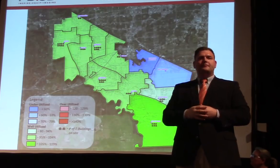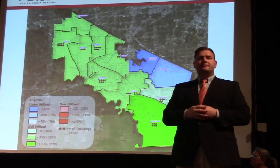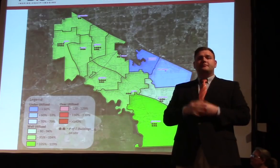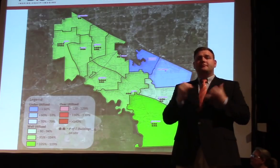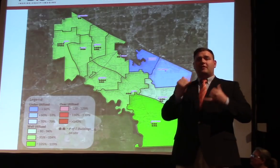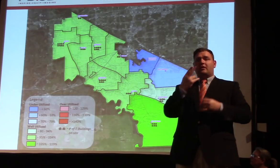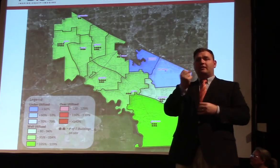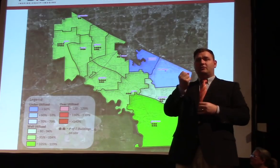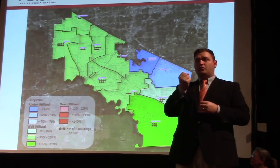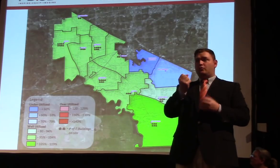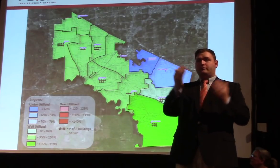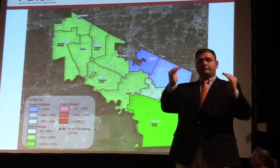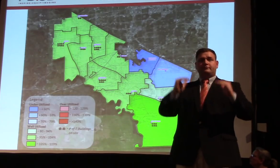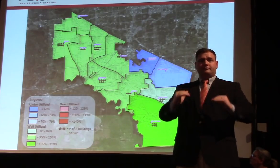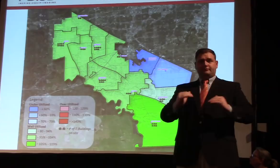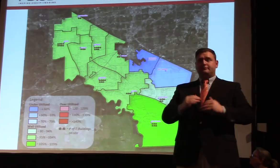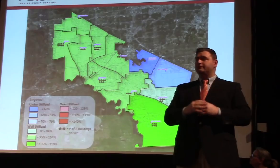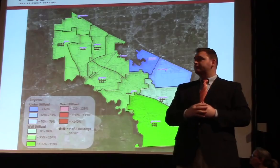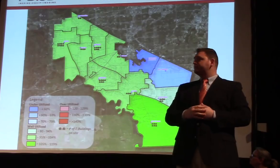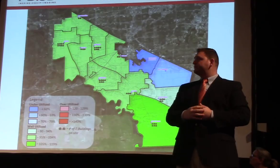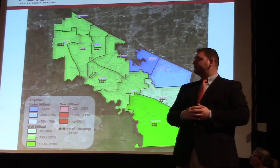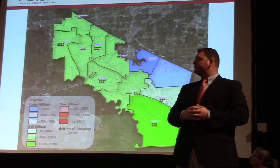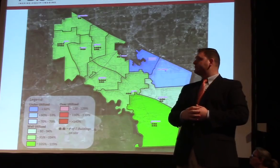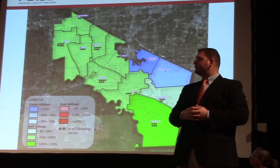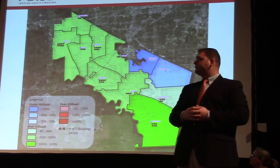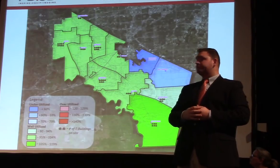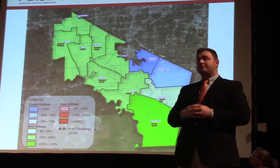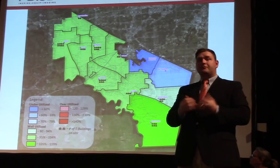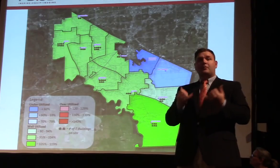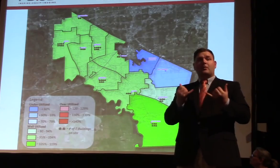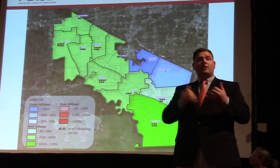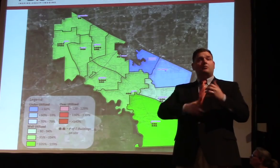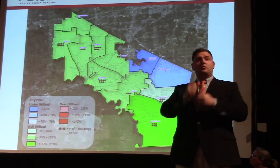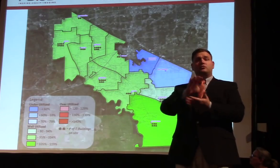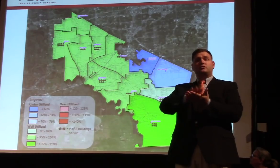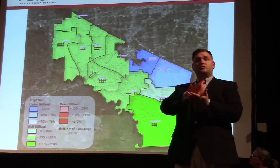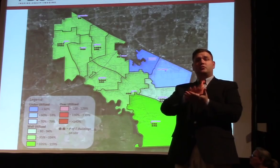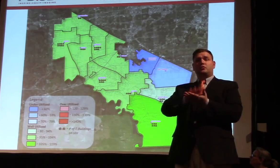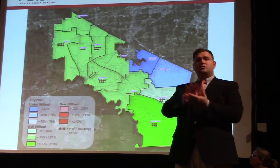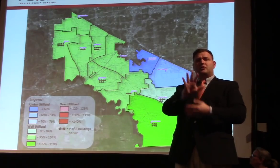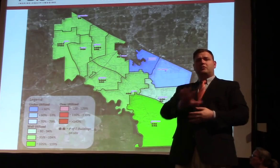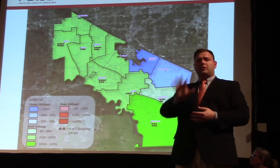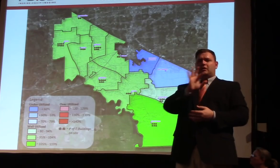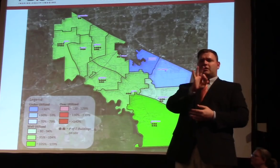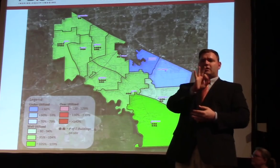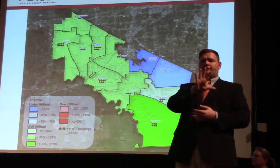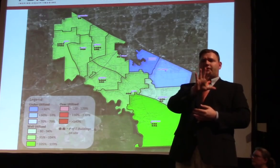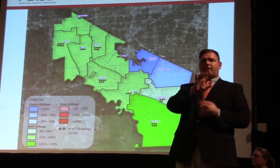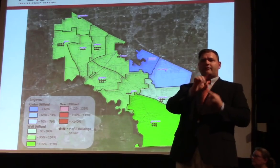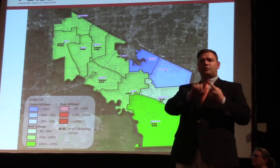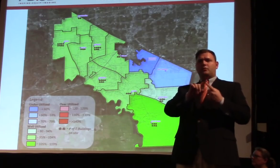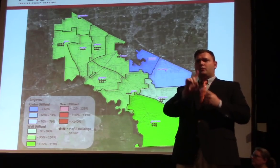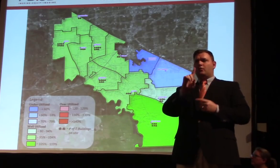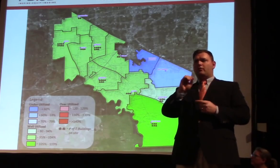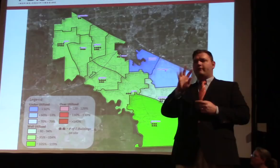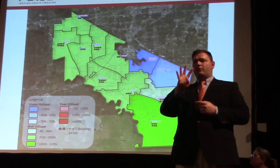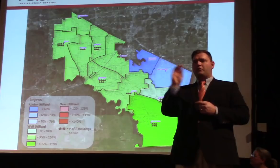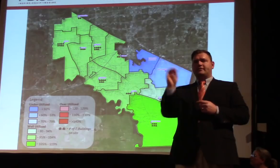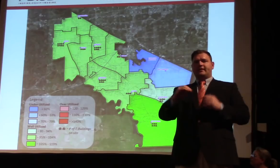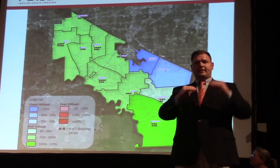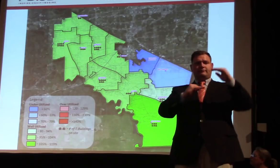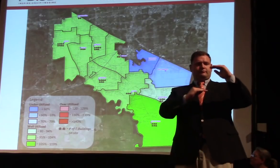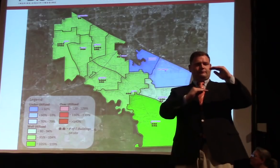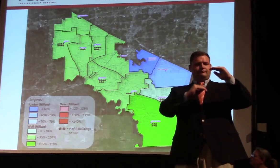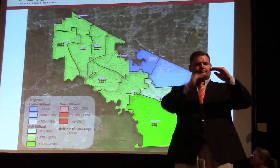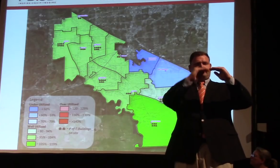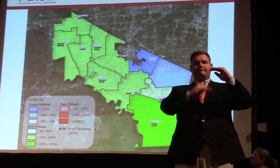utilization. And so right now, the majority of the schools are right in that 95 to 104 percent utilization kind of where we want them.